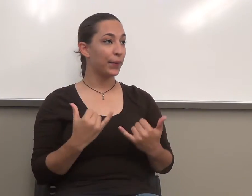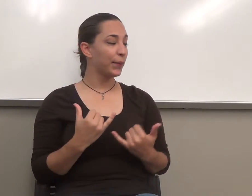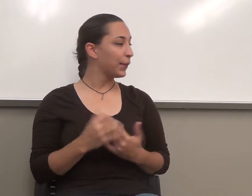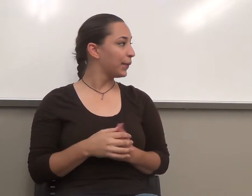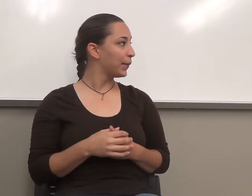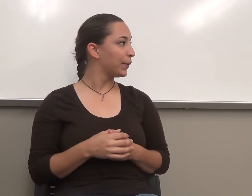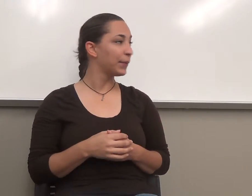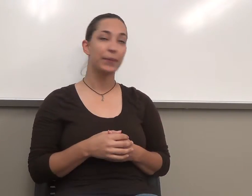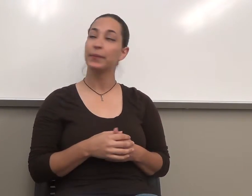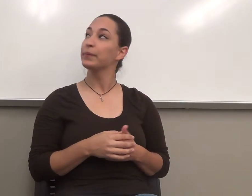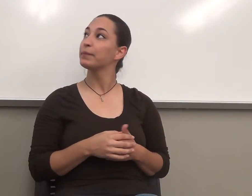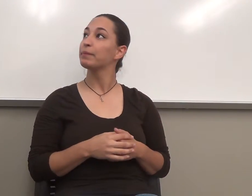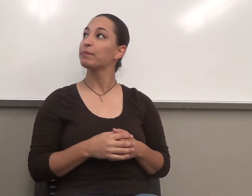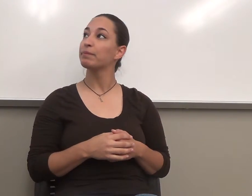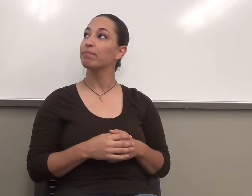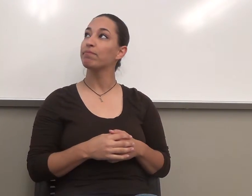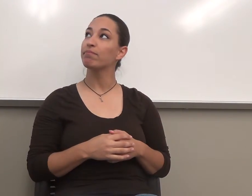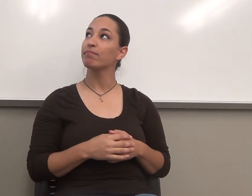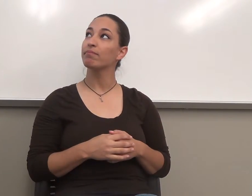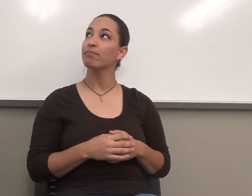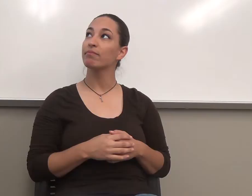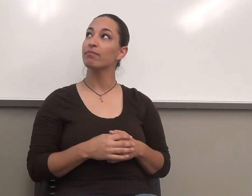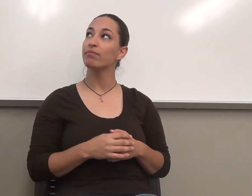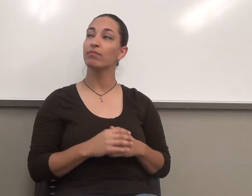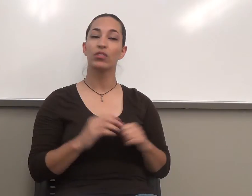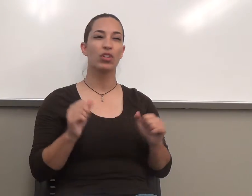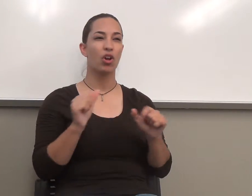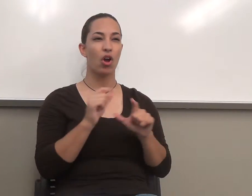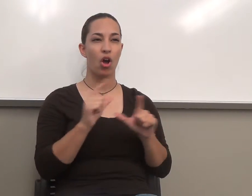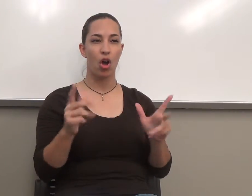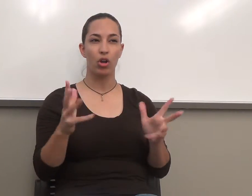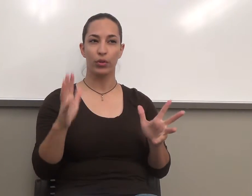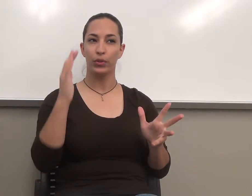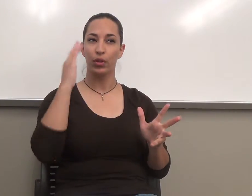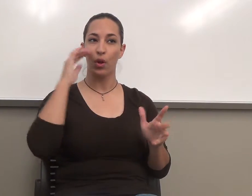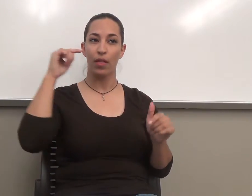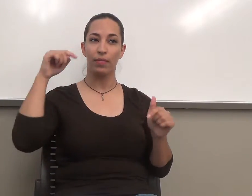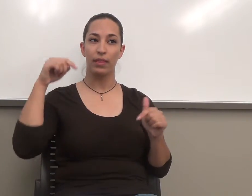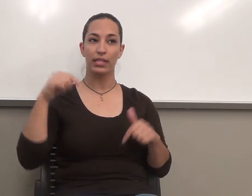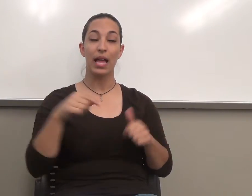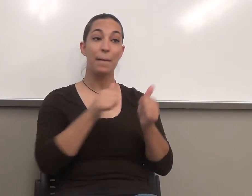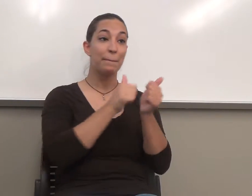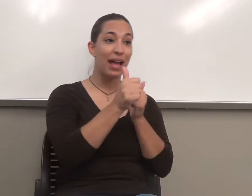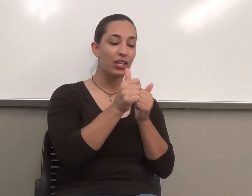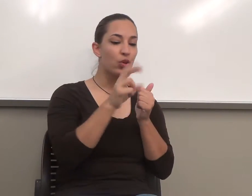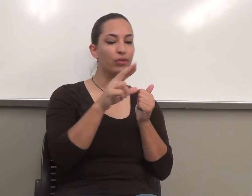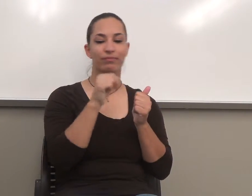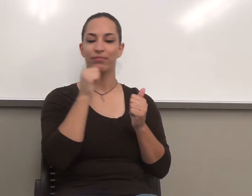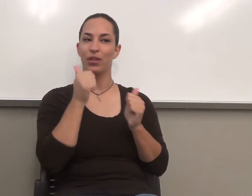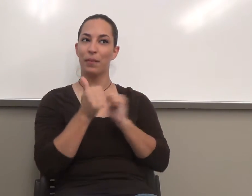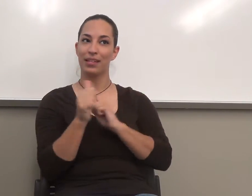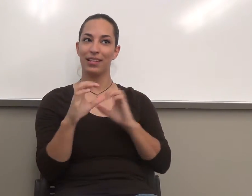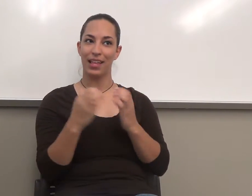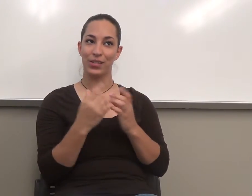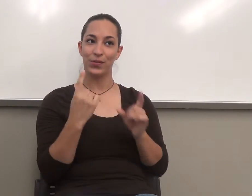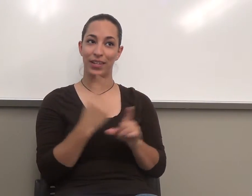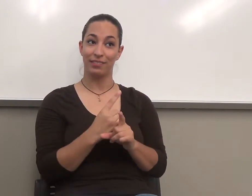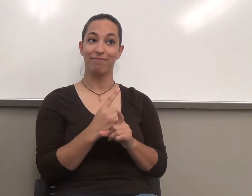Now, everybody knows that this is a pass-no-pass class. Yes. This is one of our,